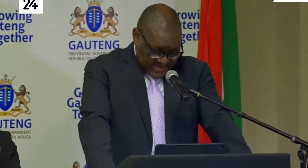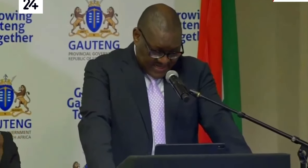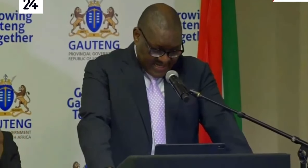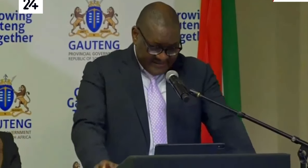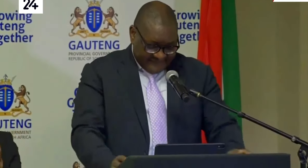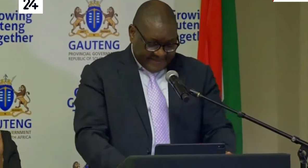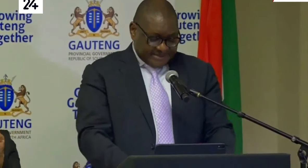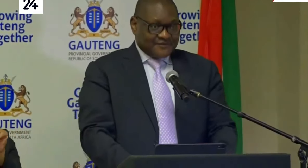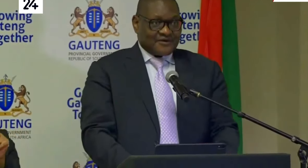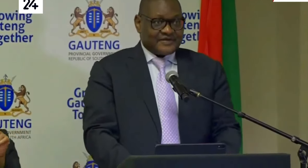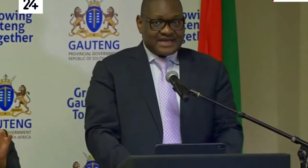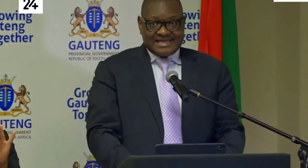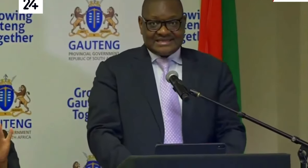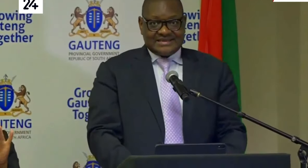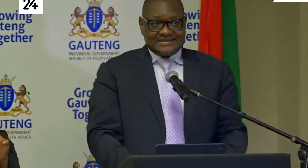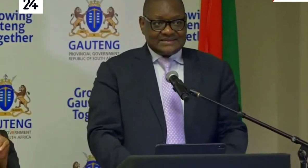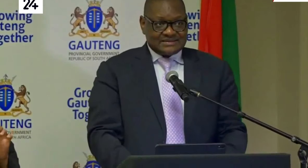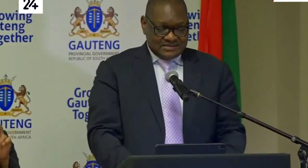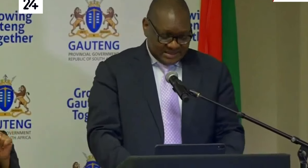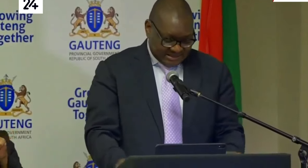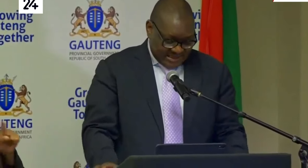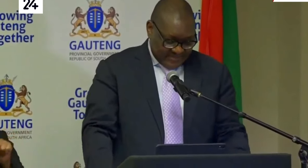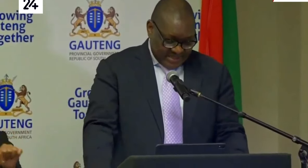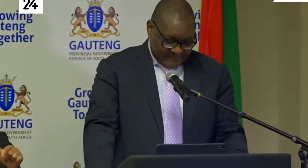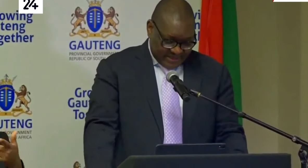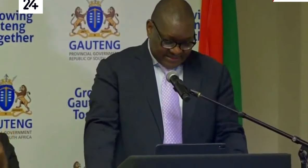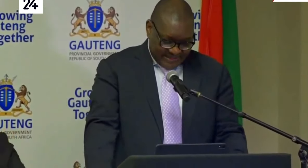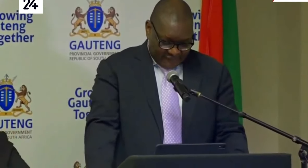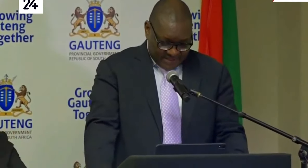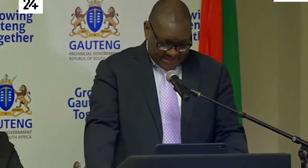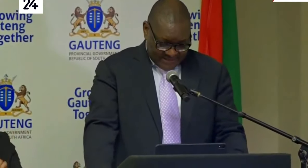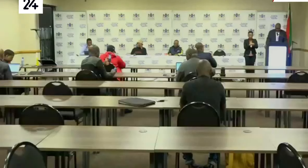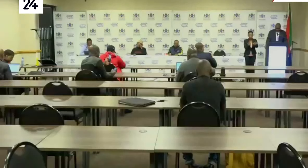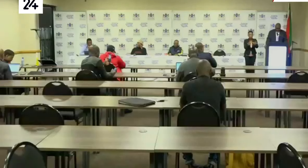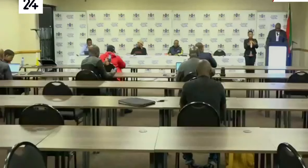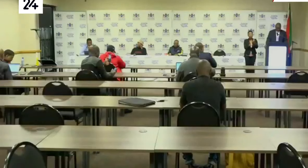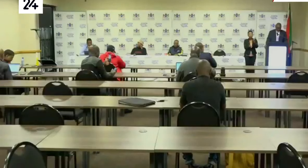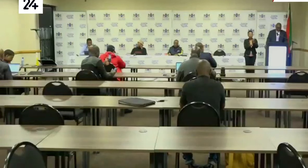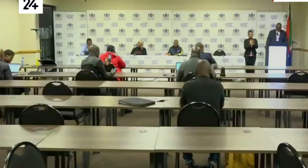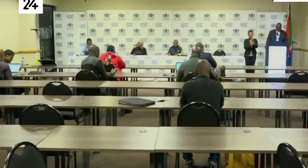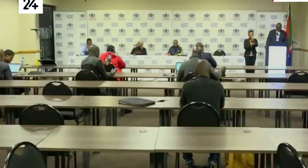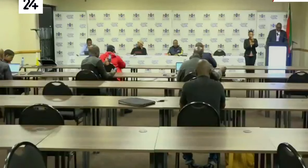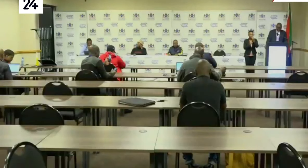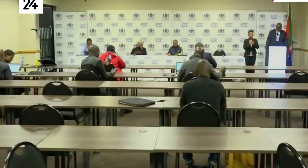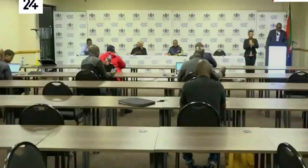And in the face of COVID-19, this can be a very tough winter we are going to face.